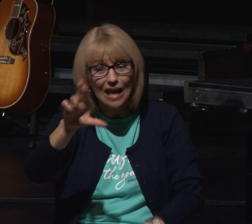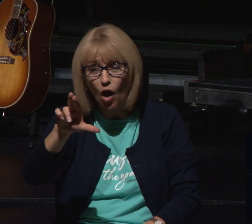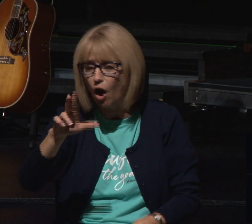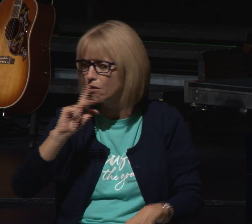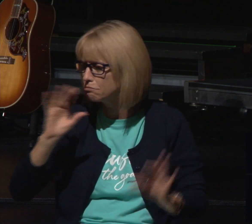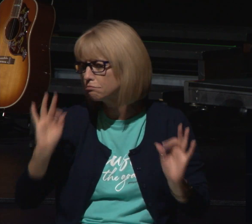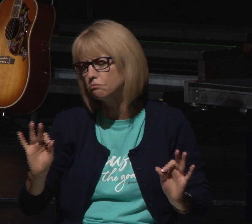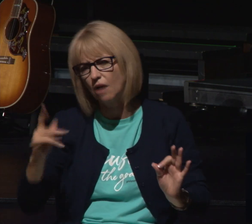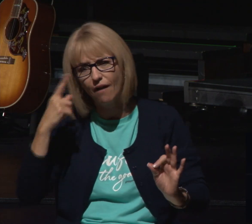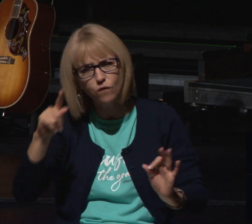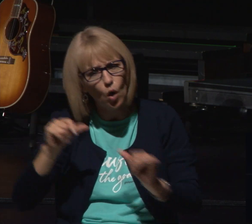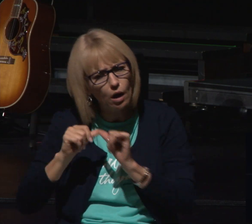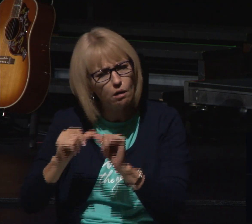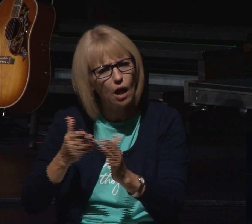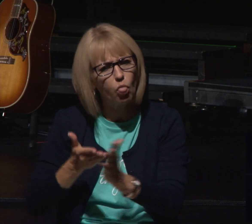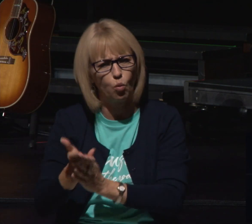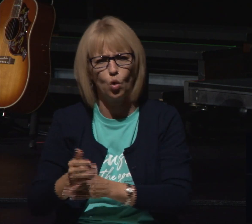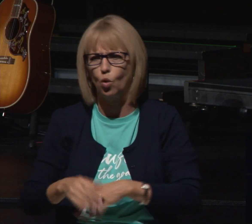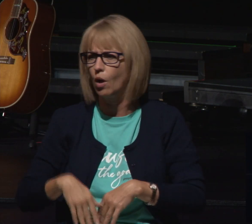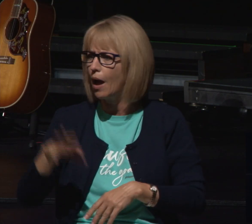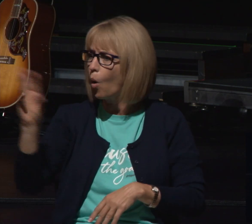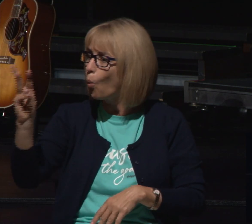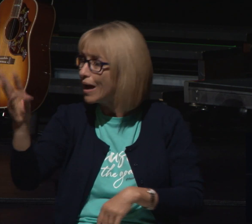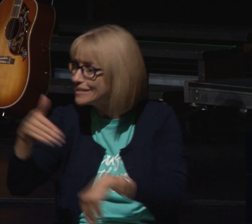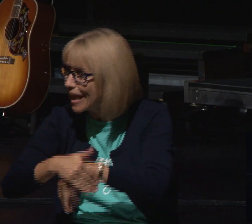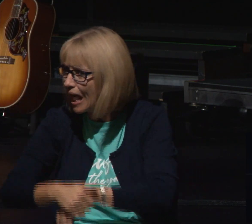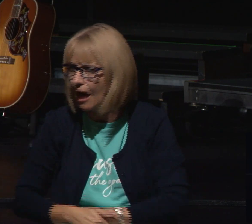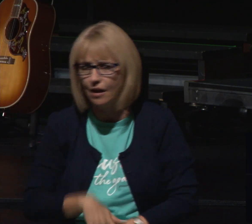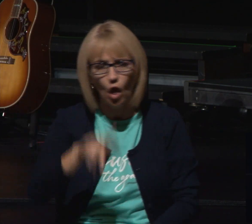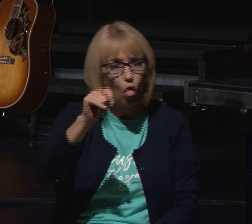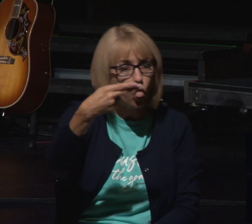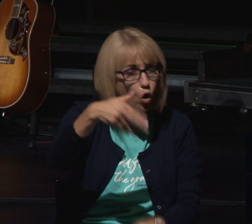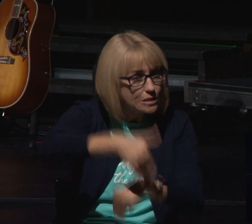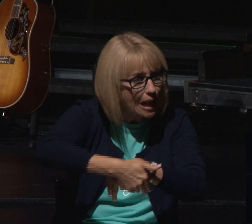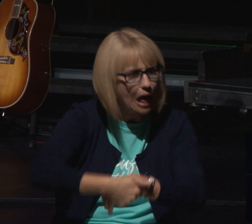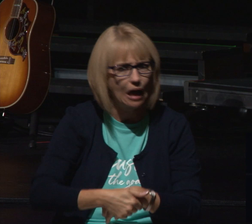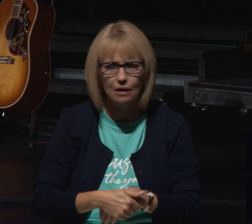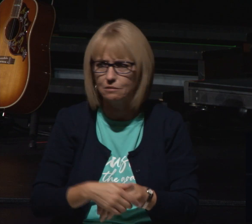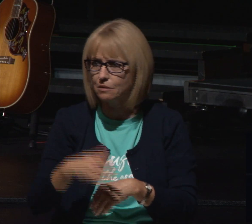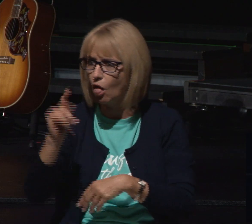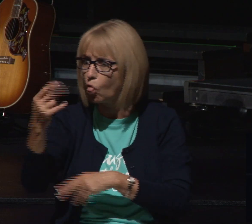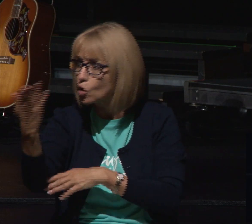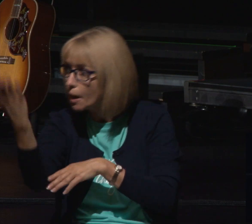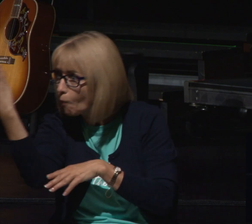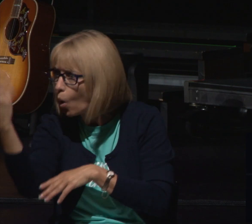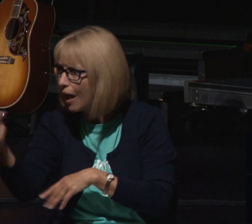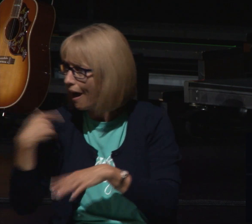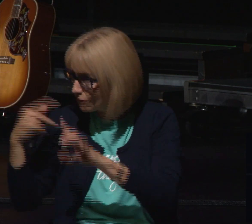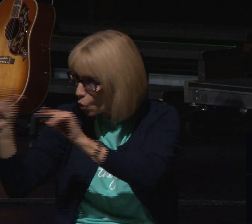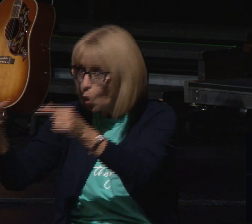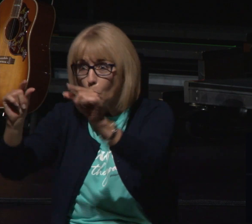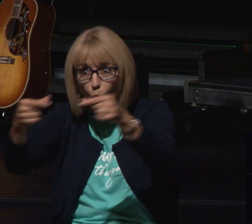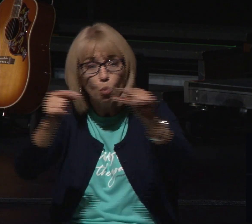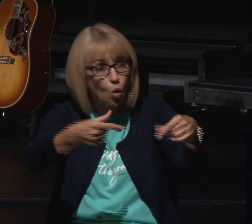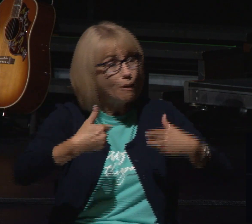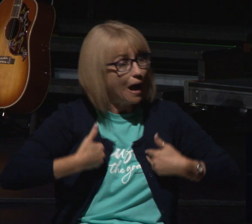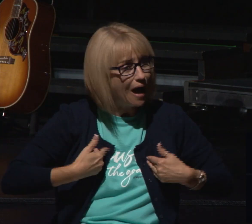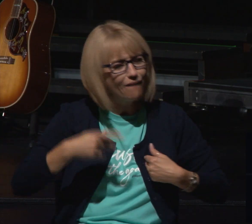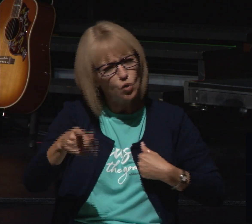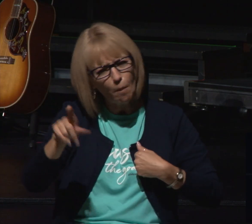groups the home groups the thursday morning the thursday night groups are all times when you come in you look at god's word and you apply it to your life